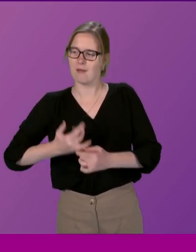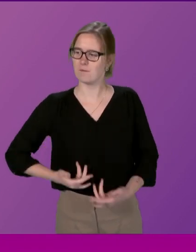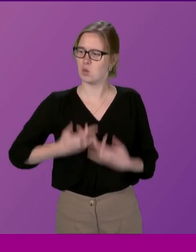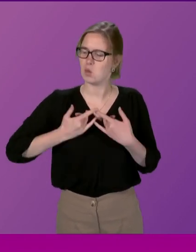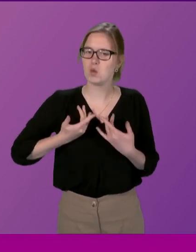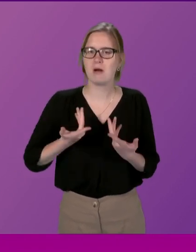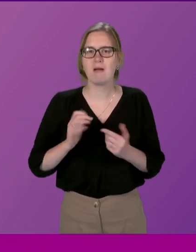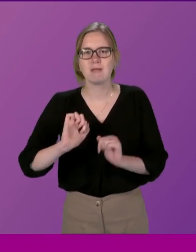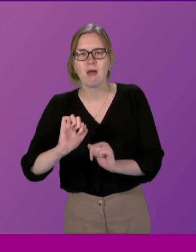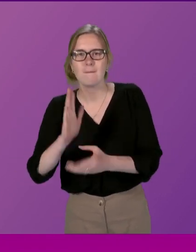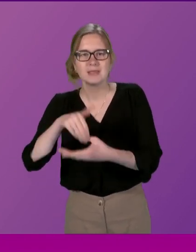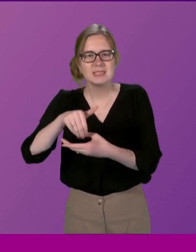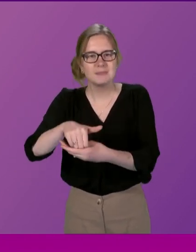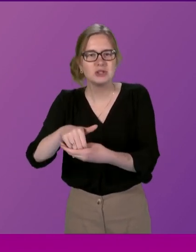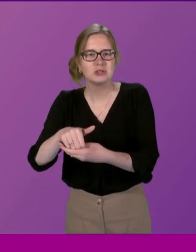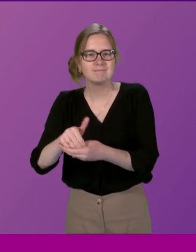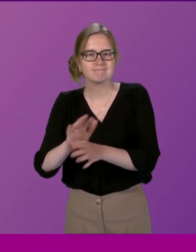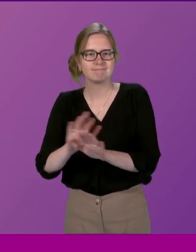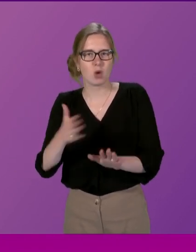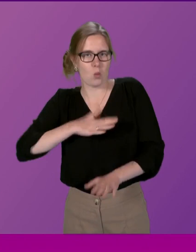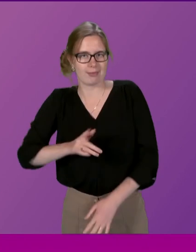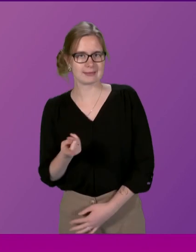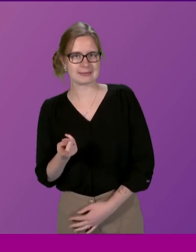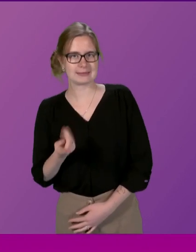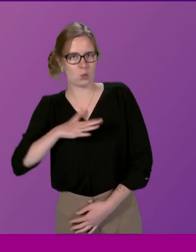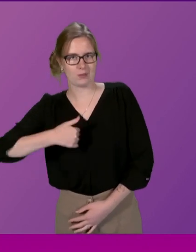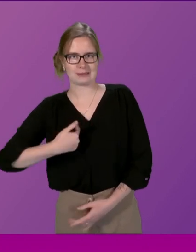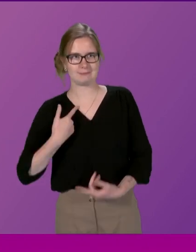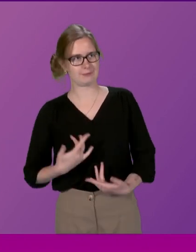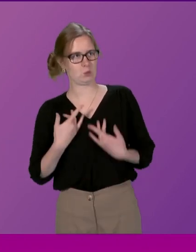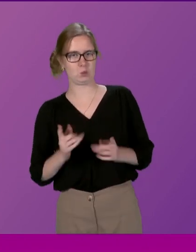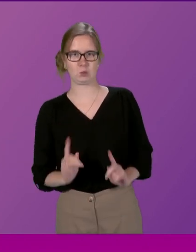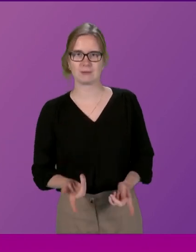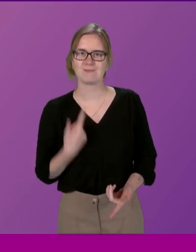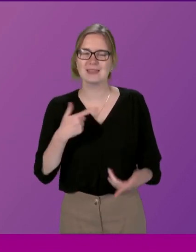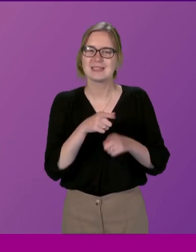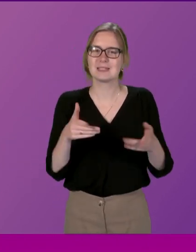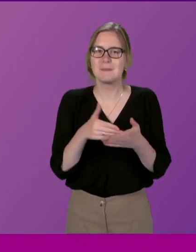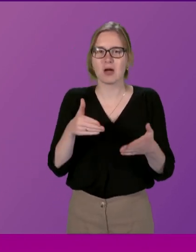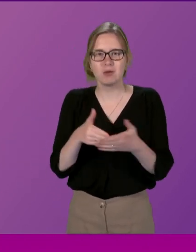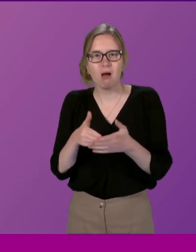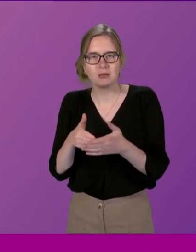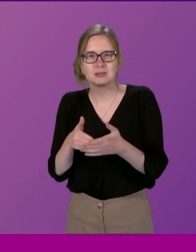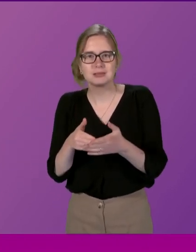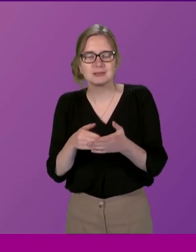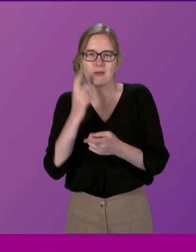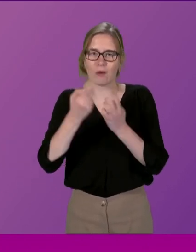or participation was not wanted these barriers as the inquiry report recommends must